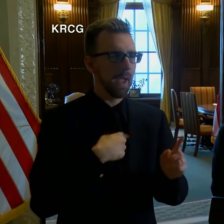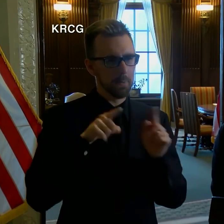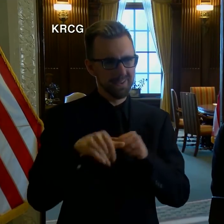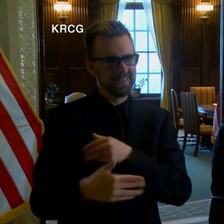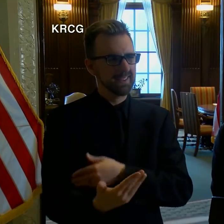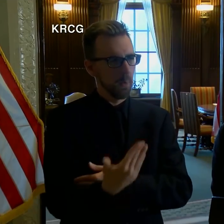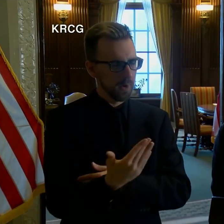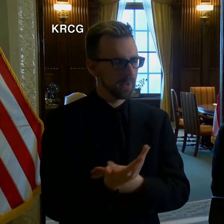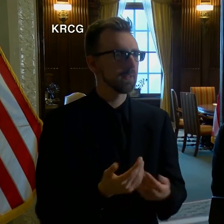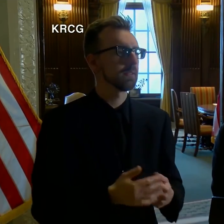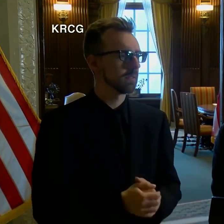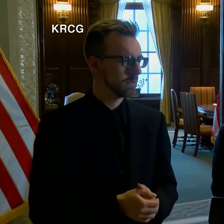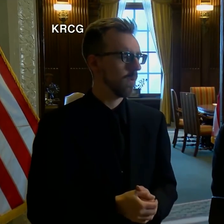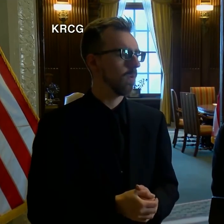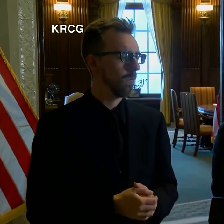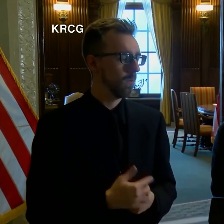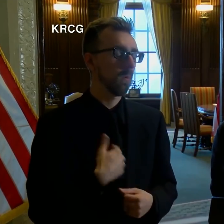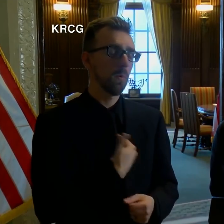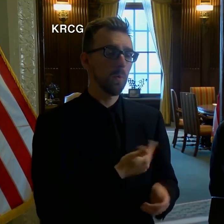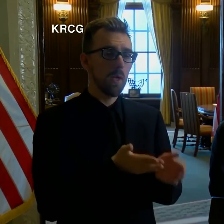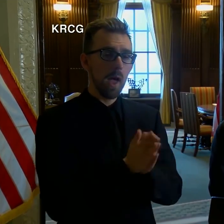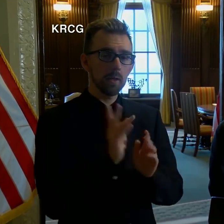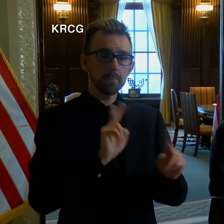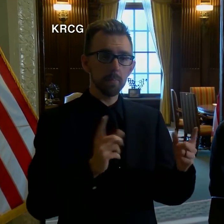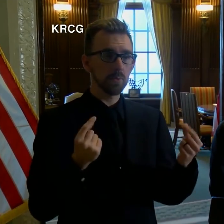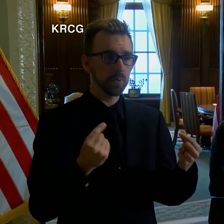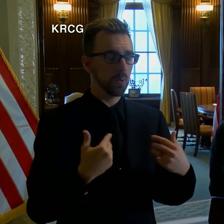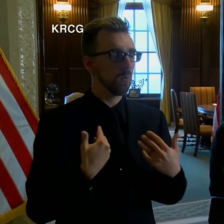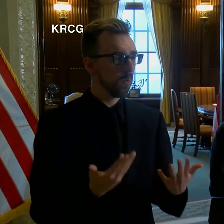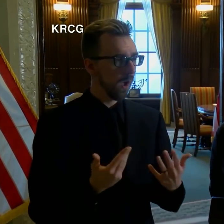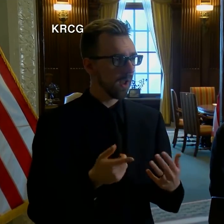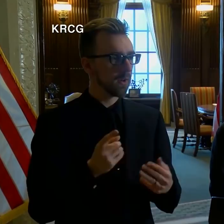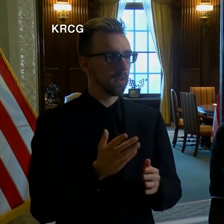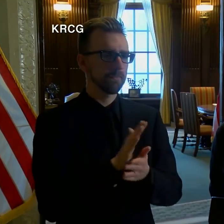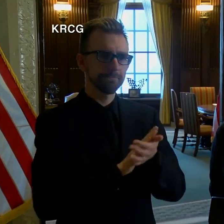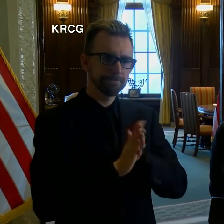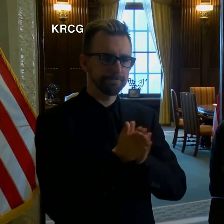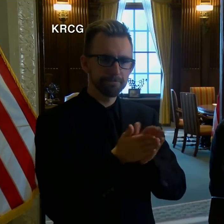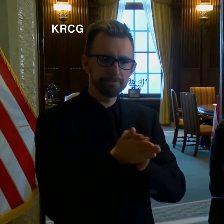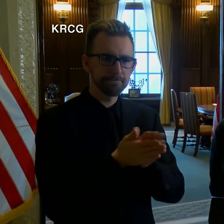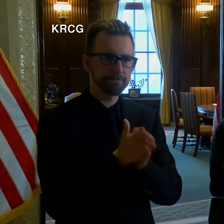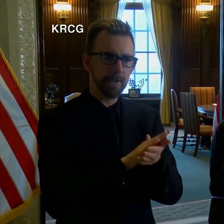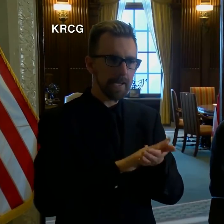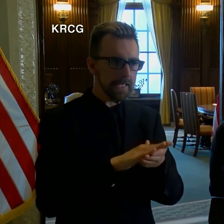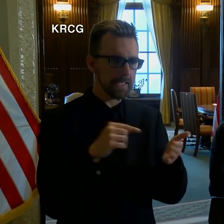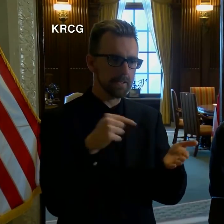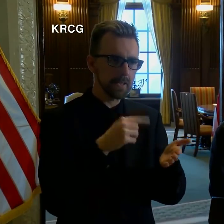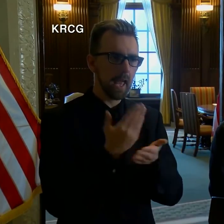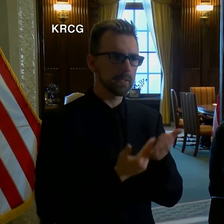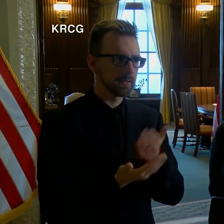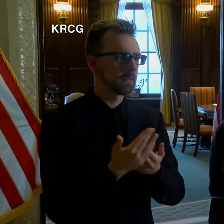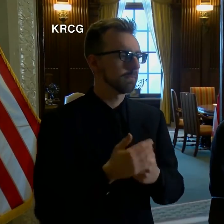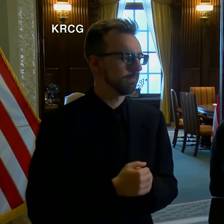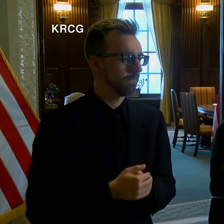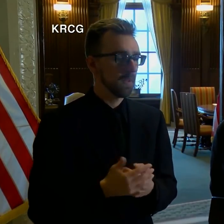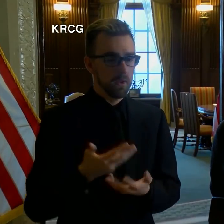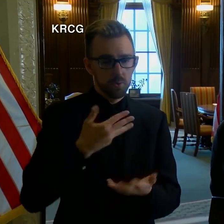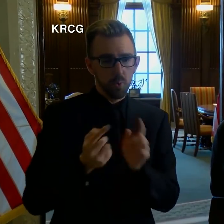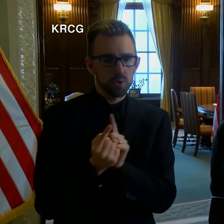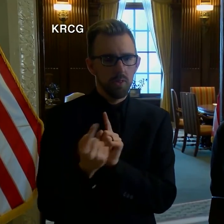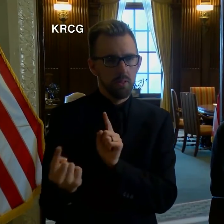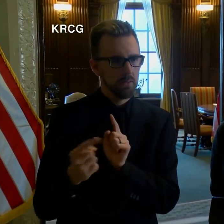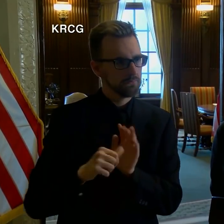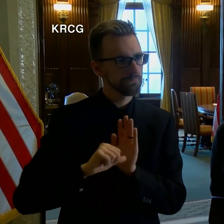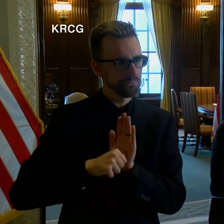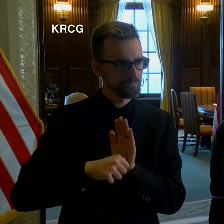morning. And so what we would ask people to do when they do that, again, is to use good hand washing, use social distancing. Many